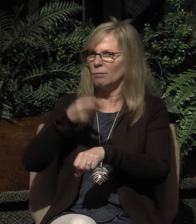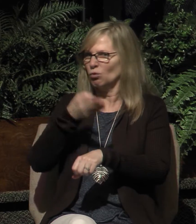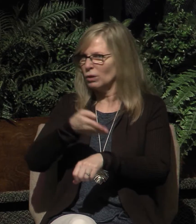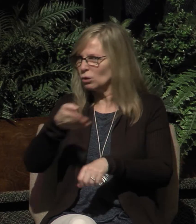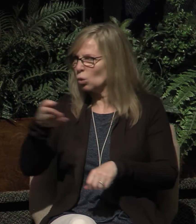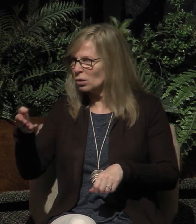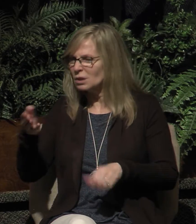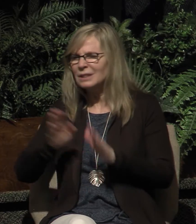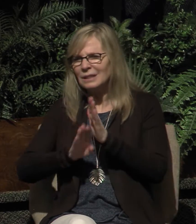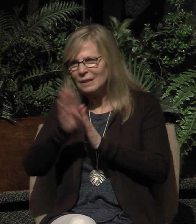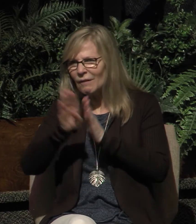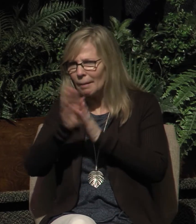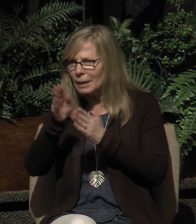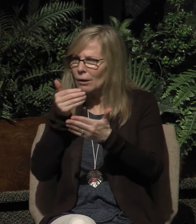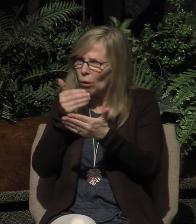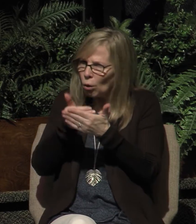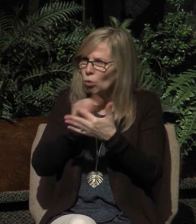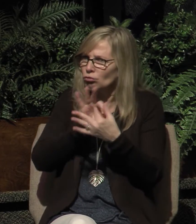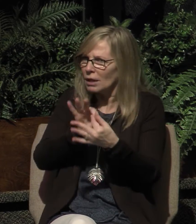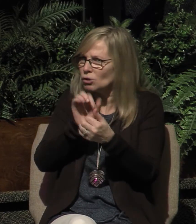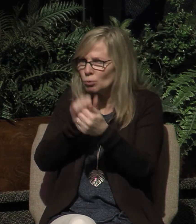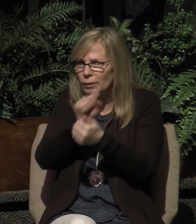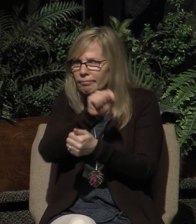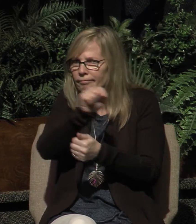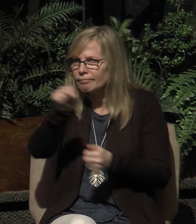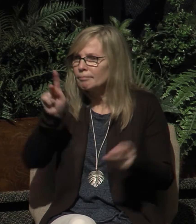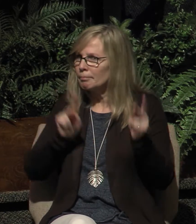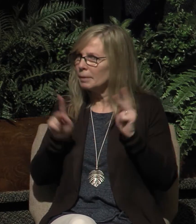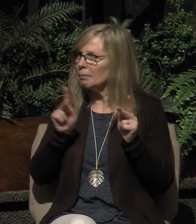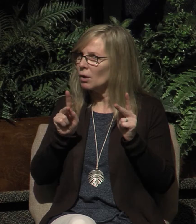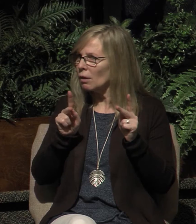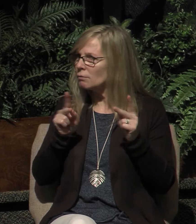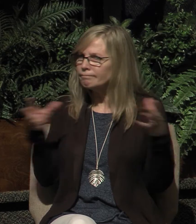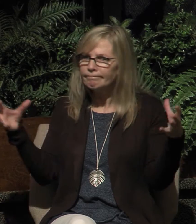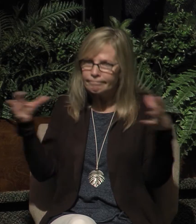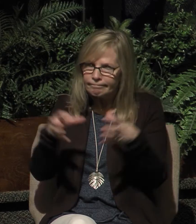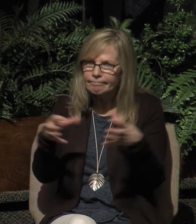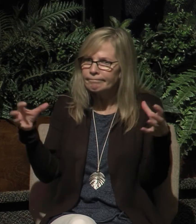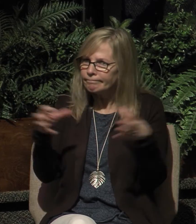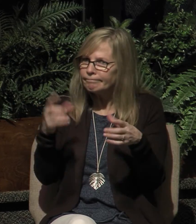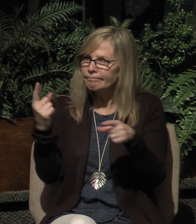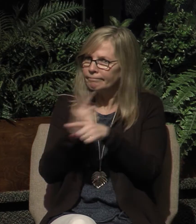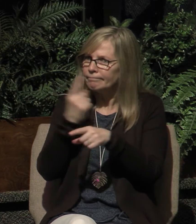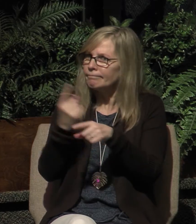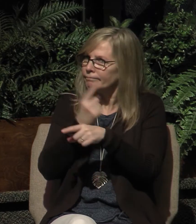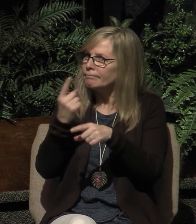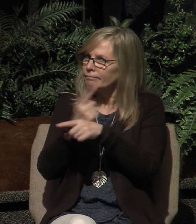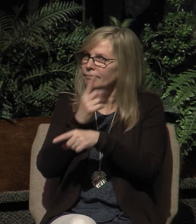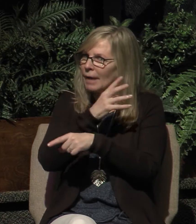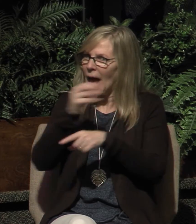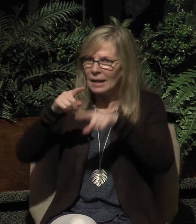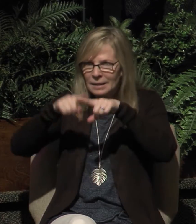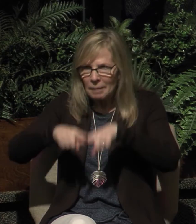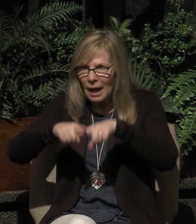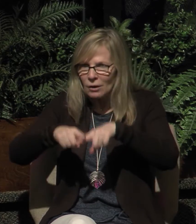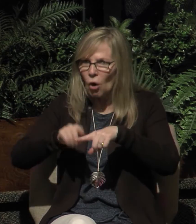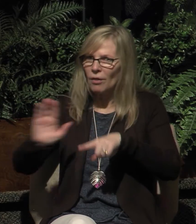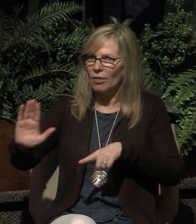close relationships with those people. We're able to meet with those people on a regular basis and depend on their continued